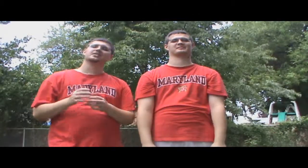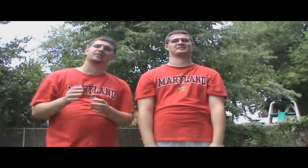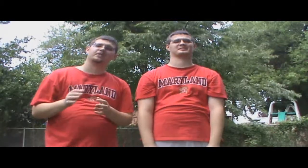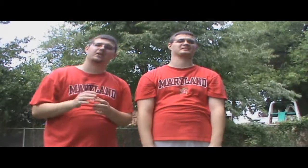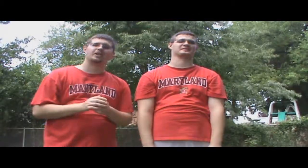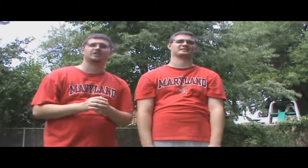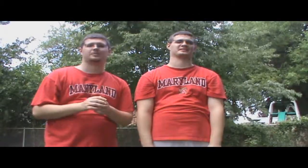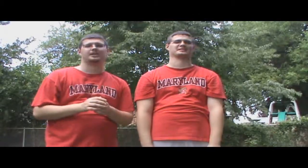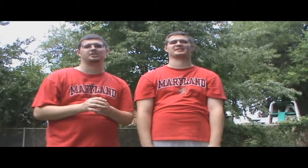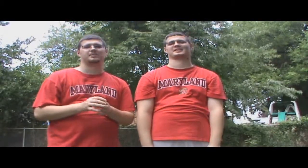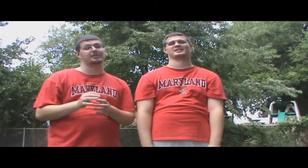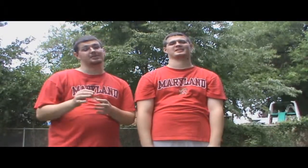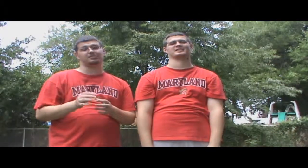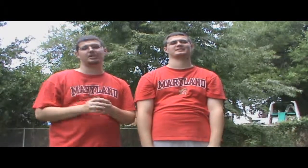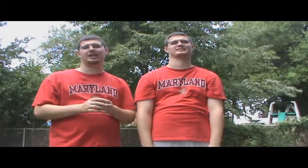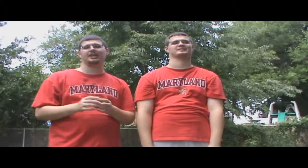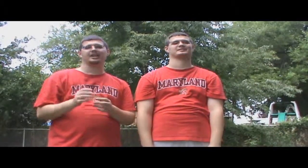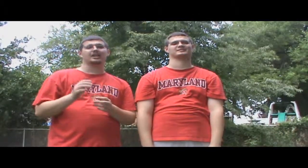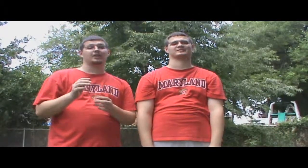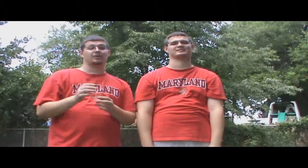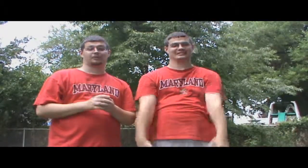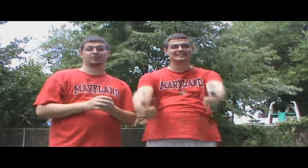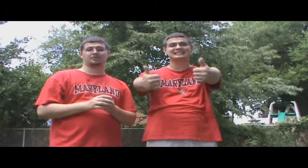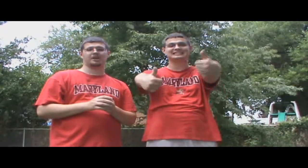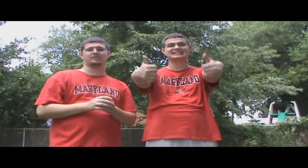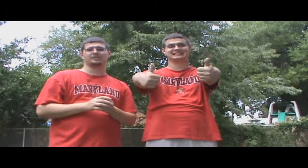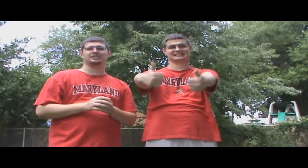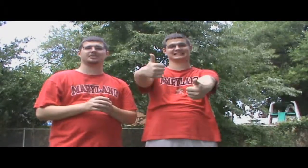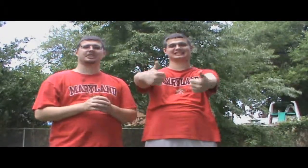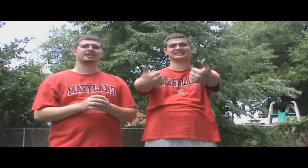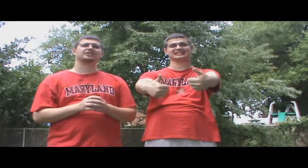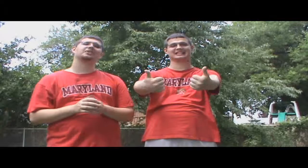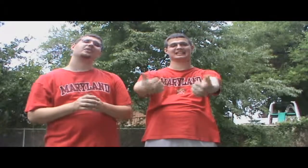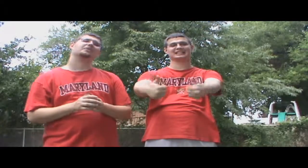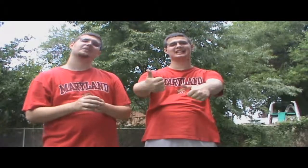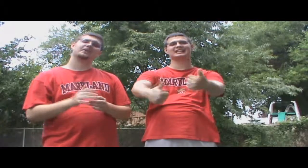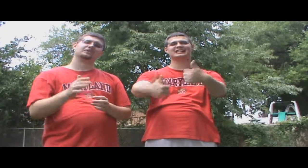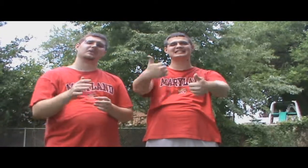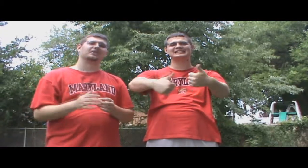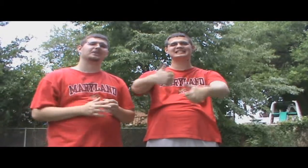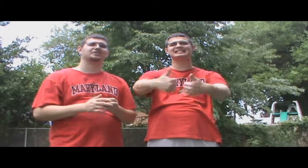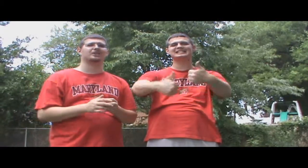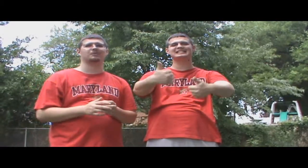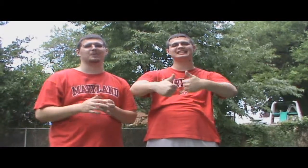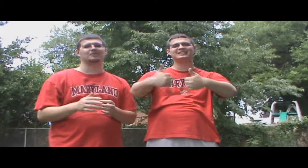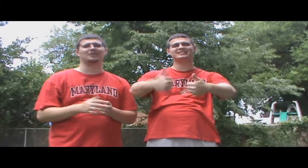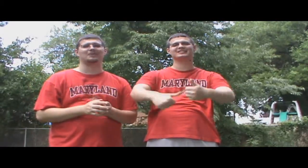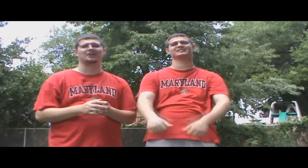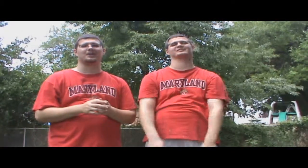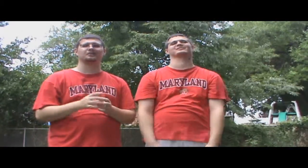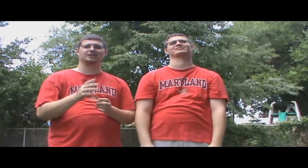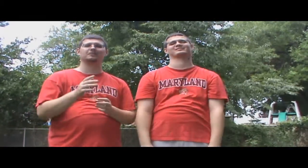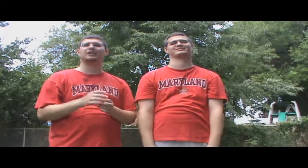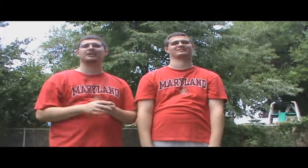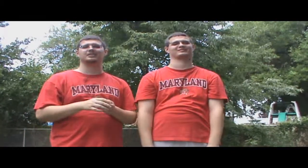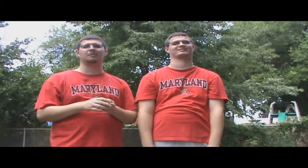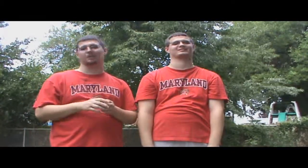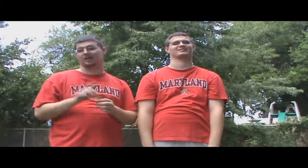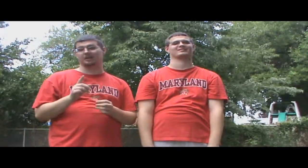So if you learn how to speak Japanese and read it, or if you are Japanese in the States and you know, why don't you go get yourself one? Pick one up. They're probably selling them online.